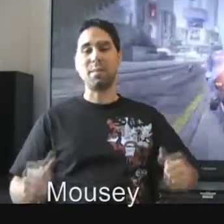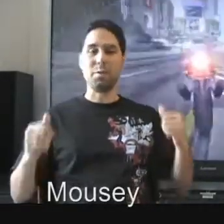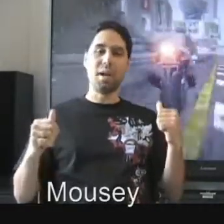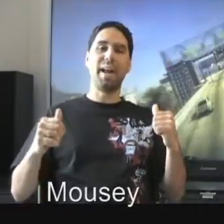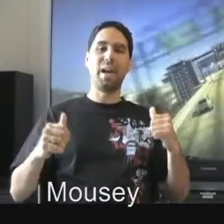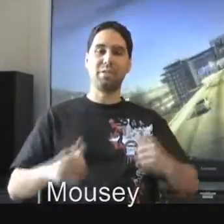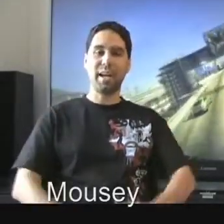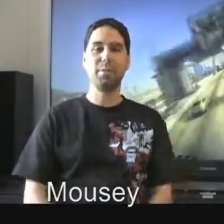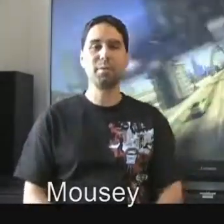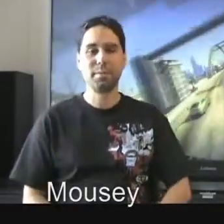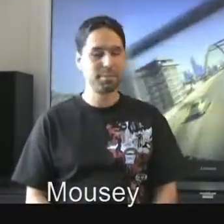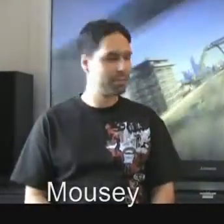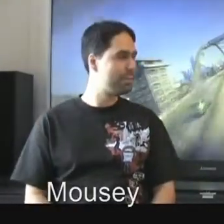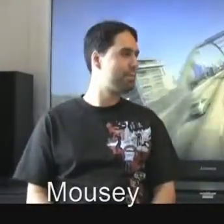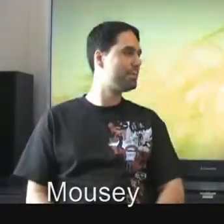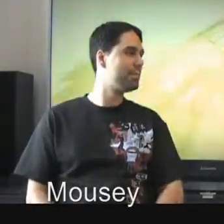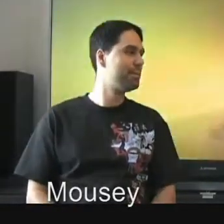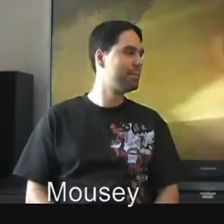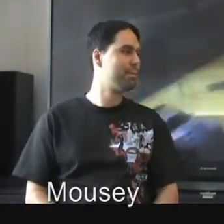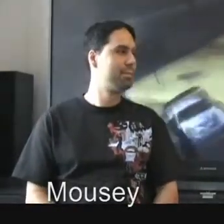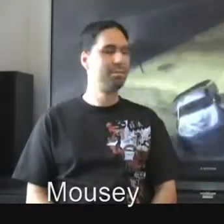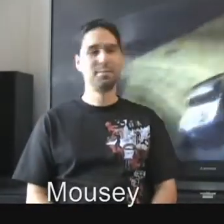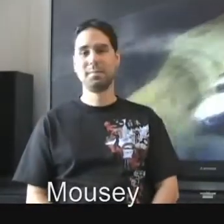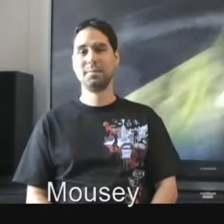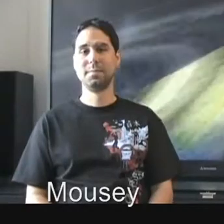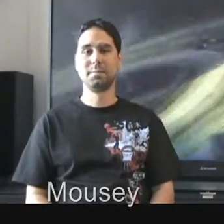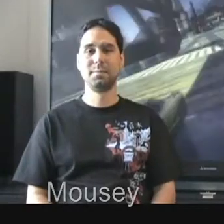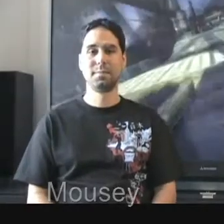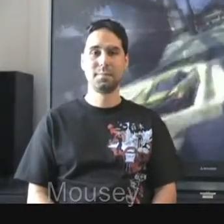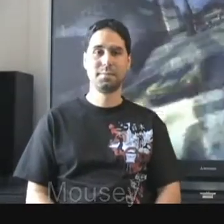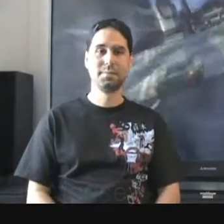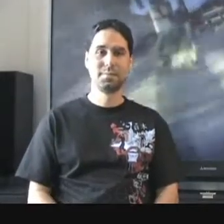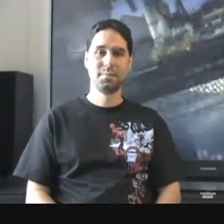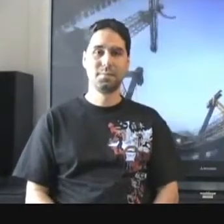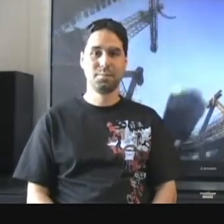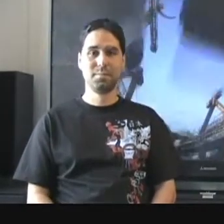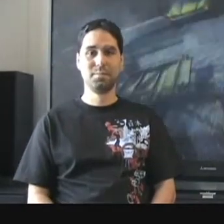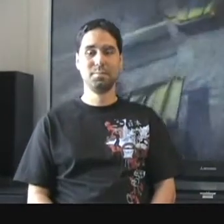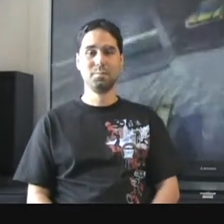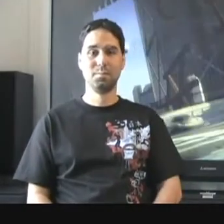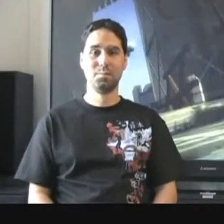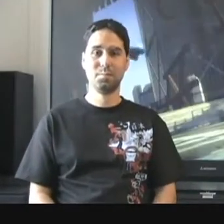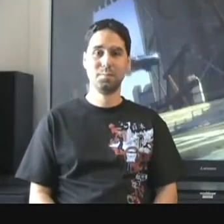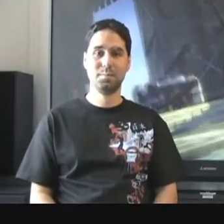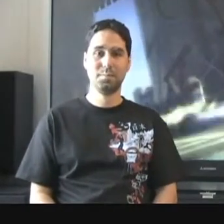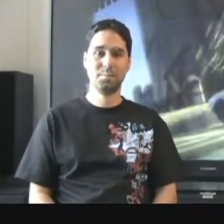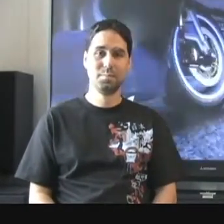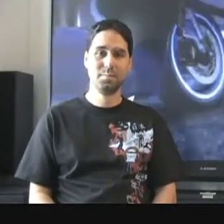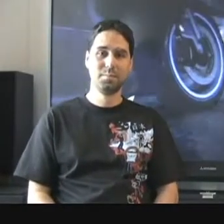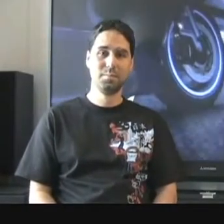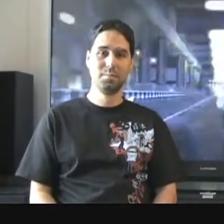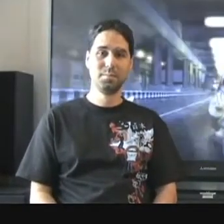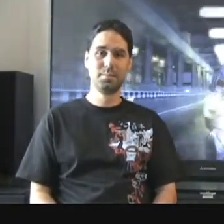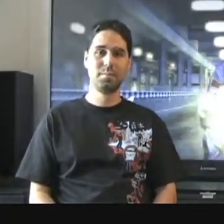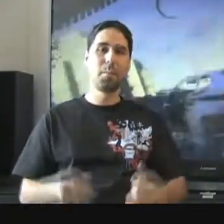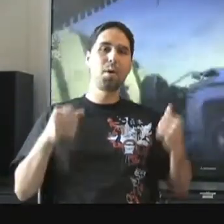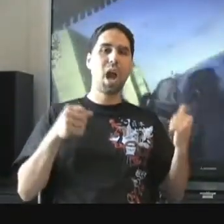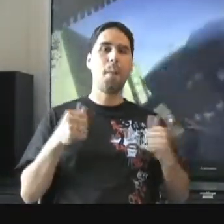am your non-average gamer. And I am CK, your non-gamer turned gamer. This week we are both going to be talking to you about Burnout